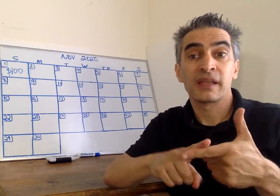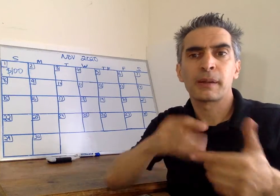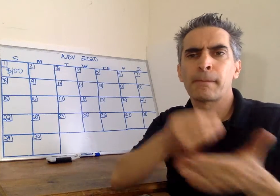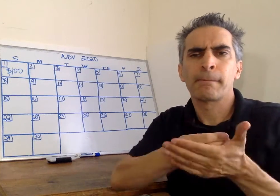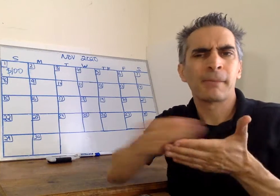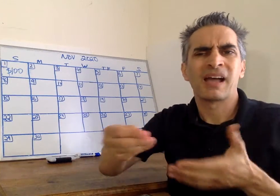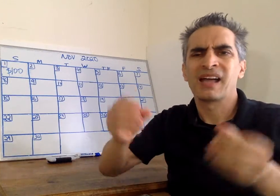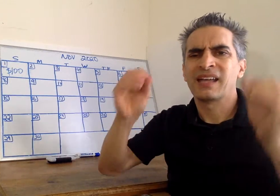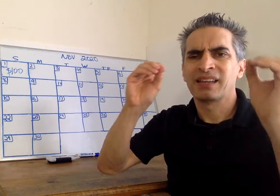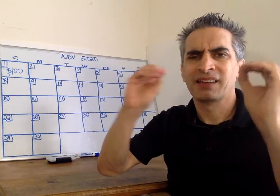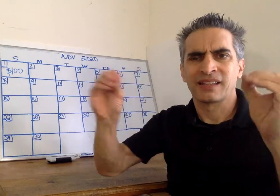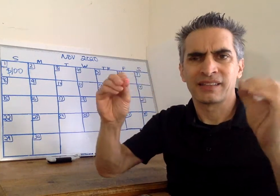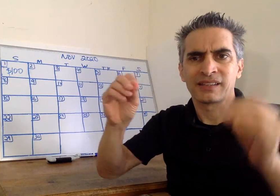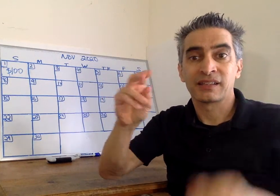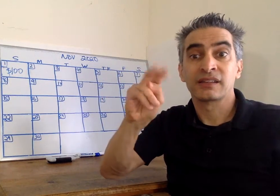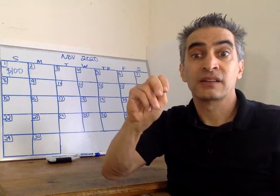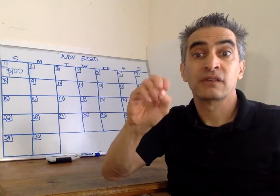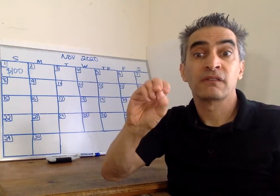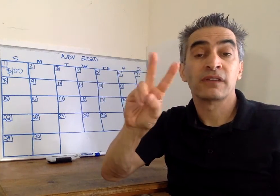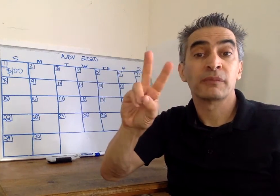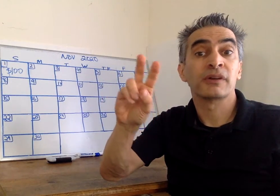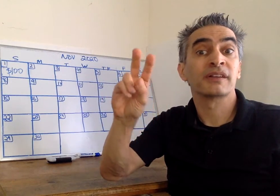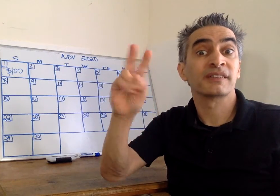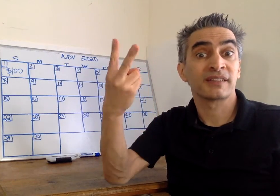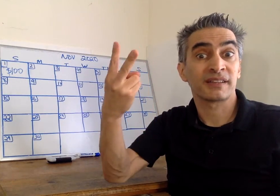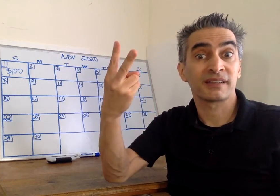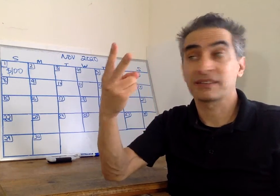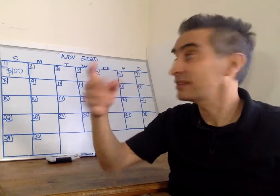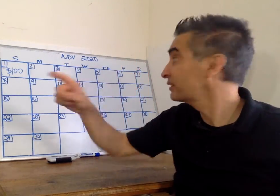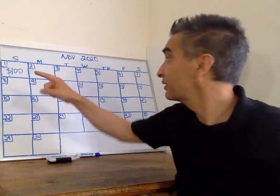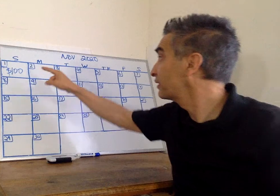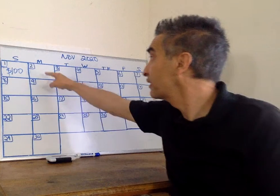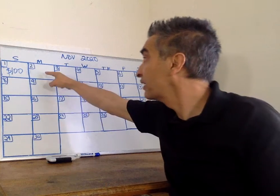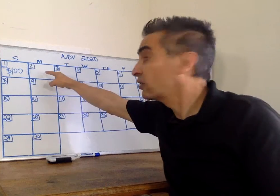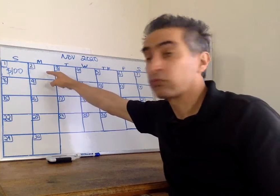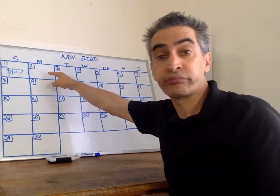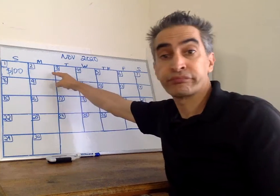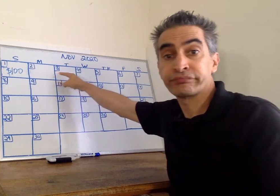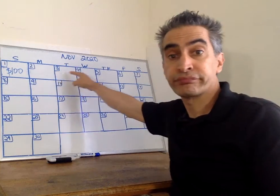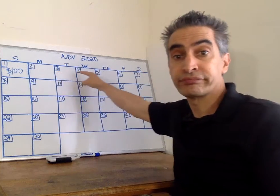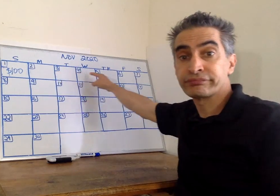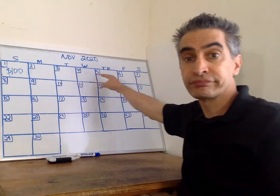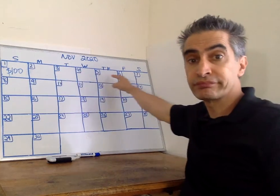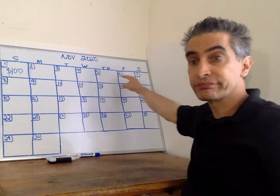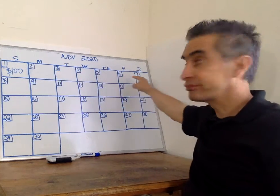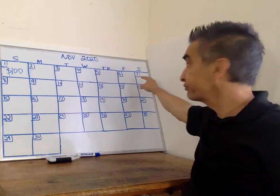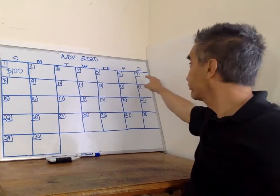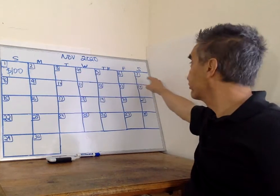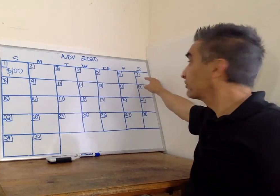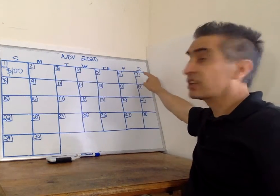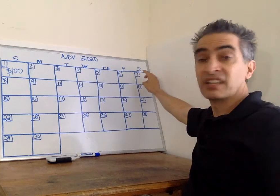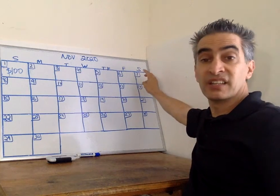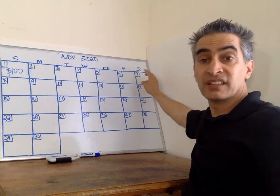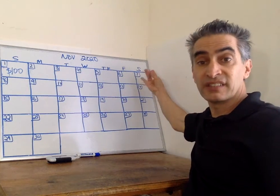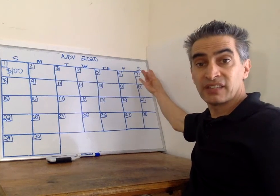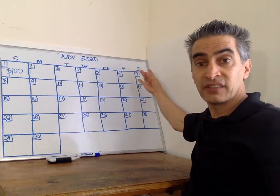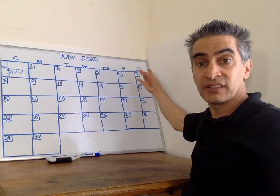Then, you don't buy anything on November 2nd, all the way through to November